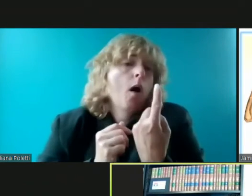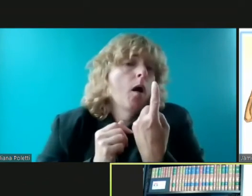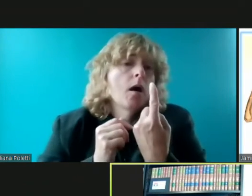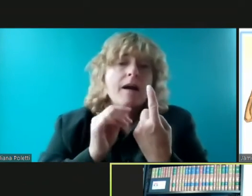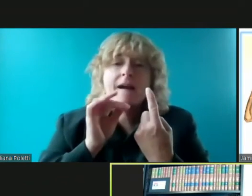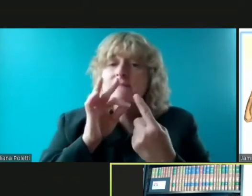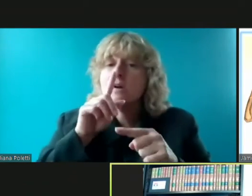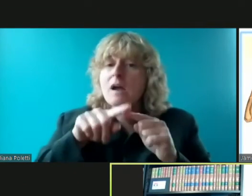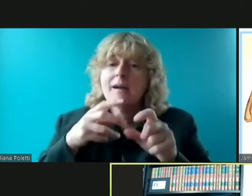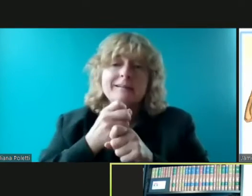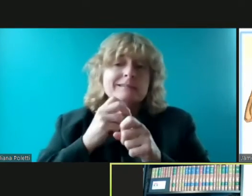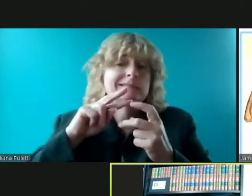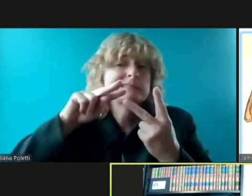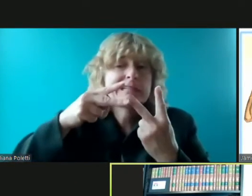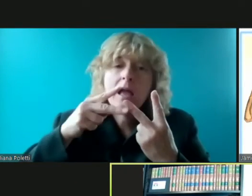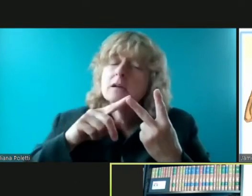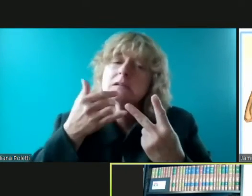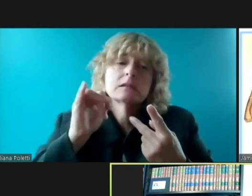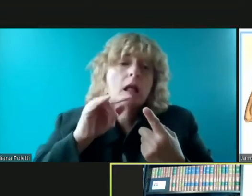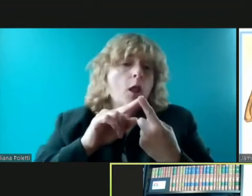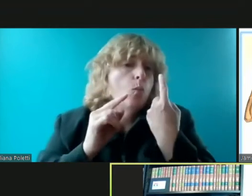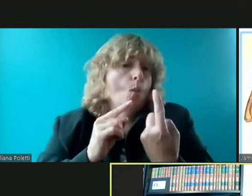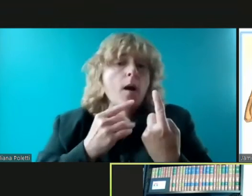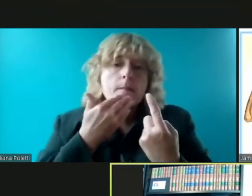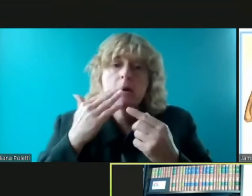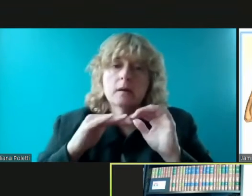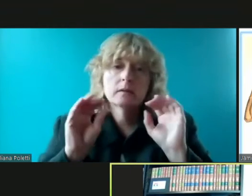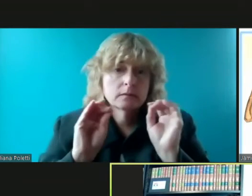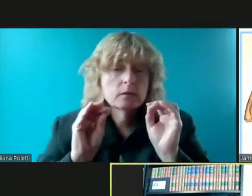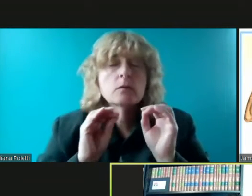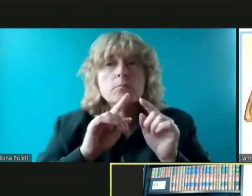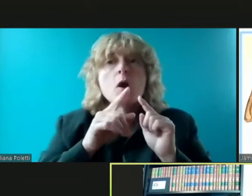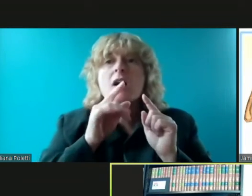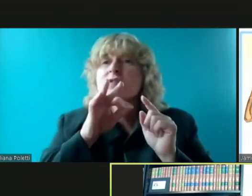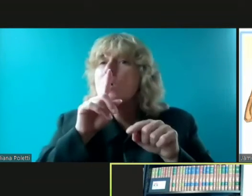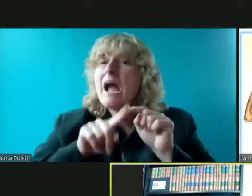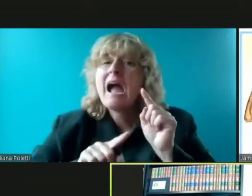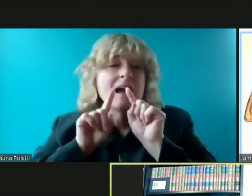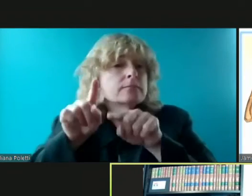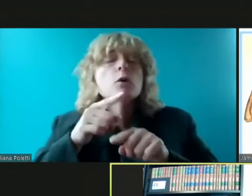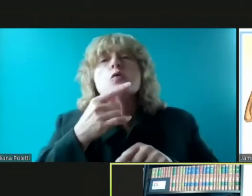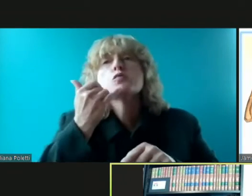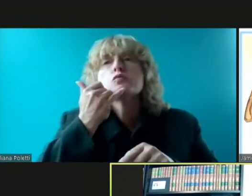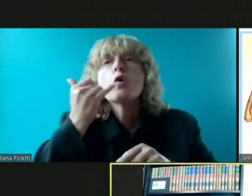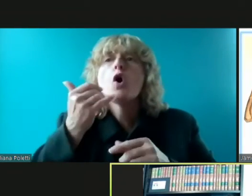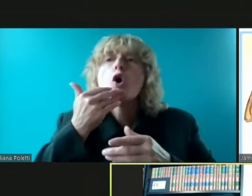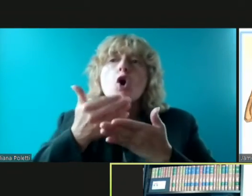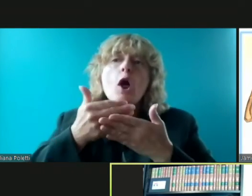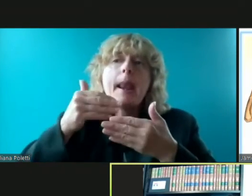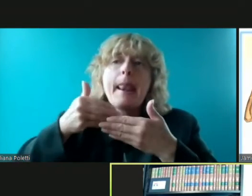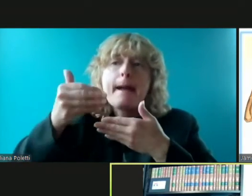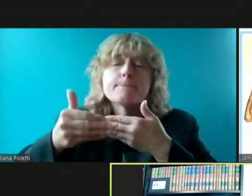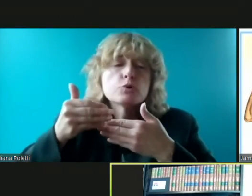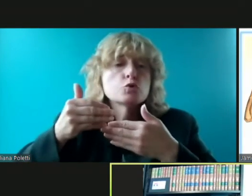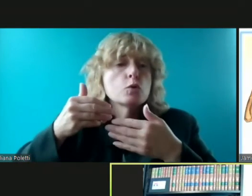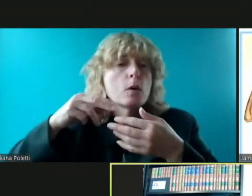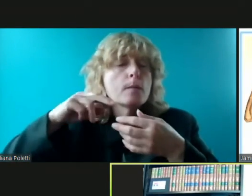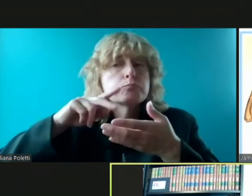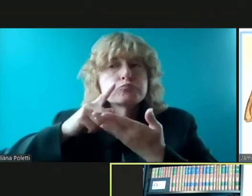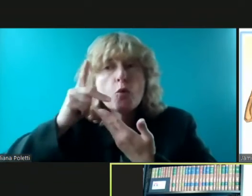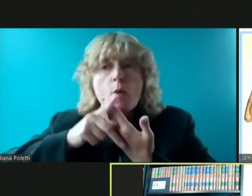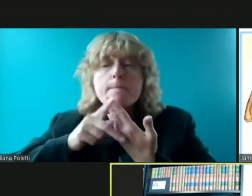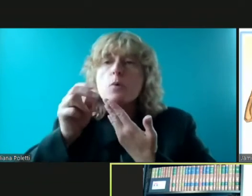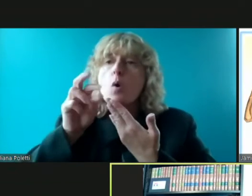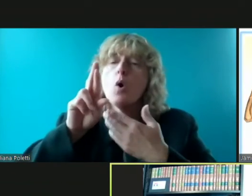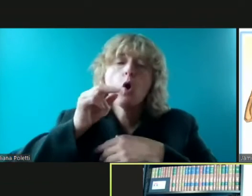the health department to call the good neighbor program somebody a church somebody will get you there we don't want to wait till fall